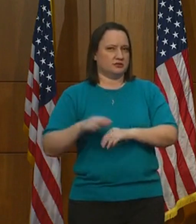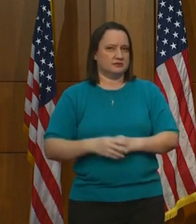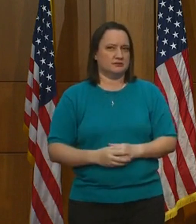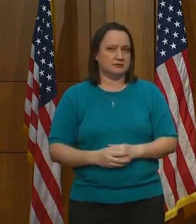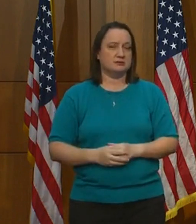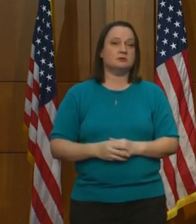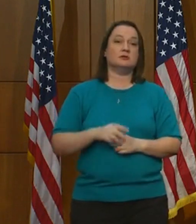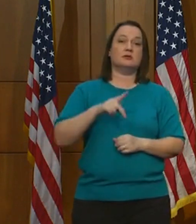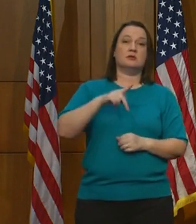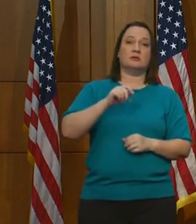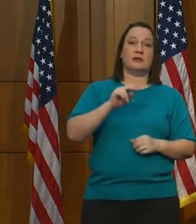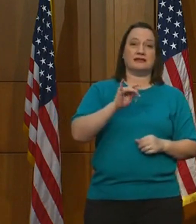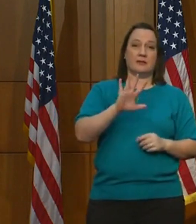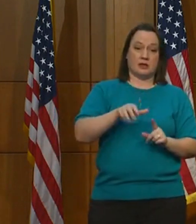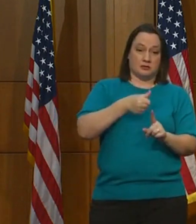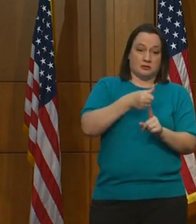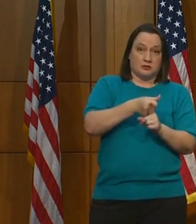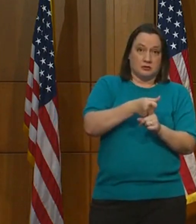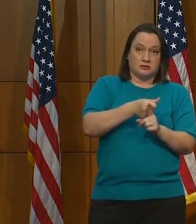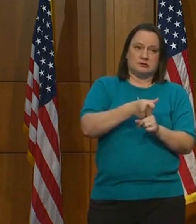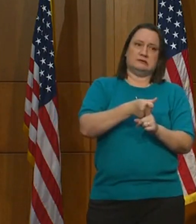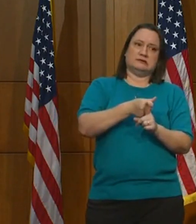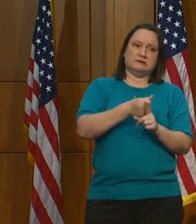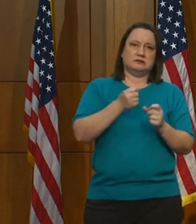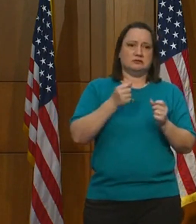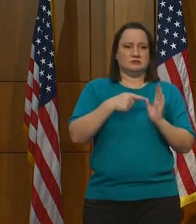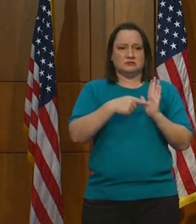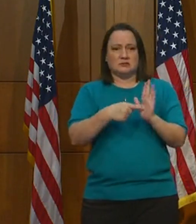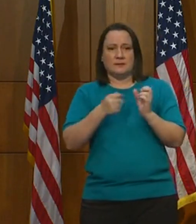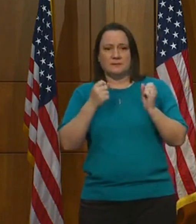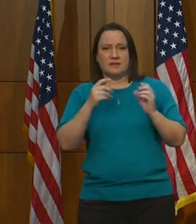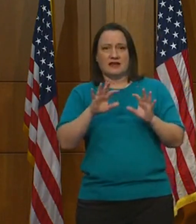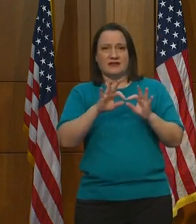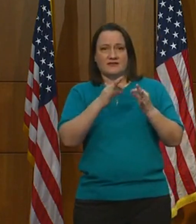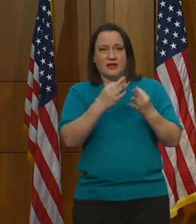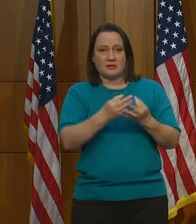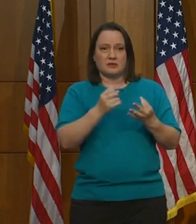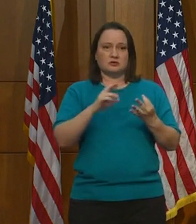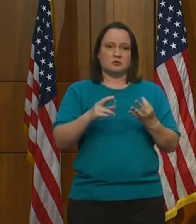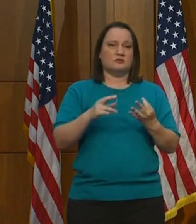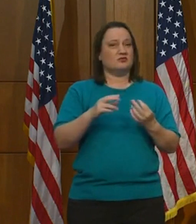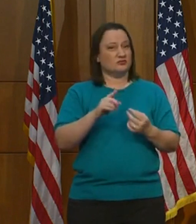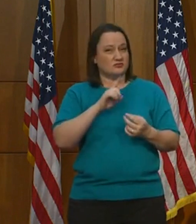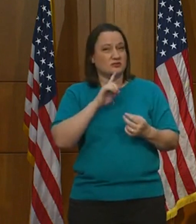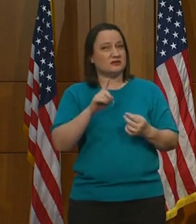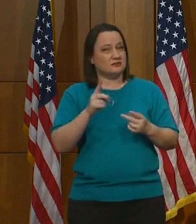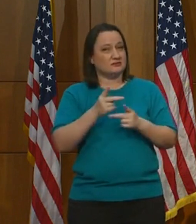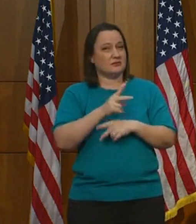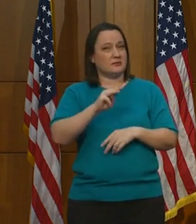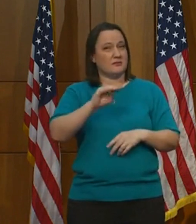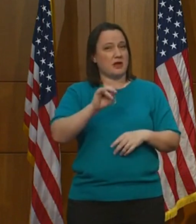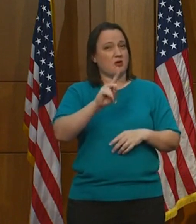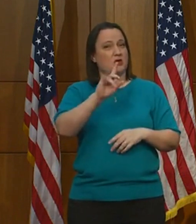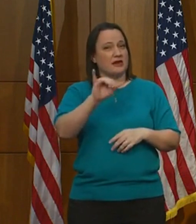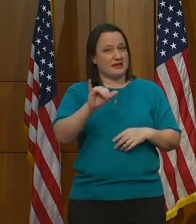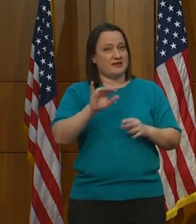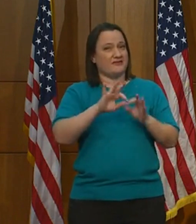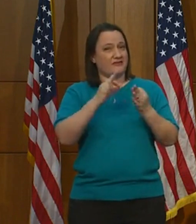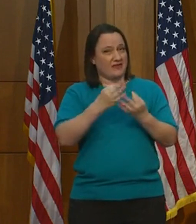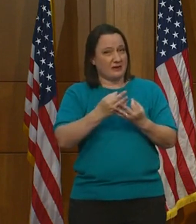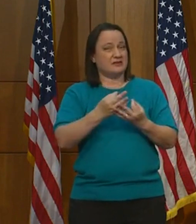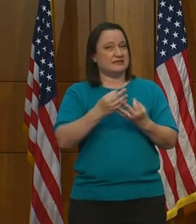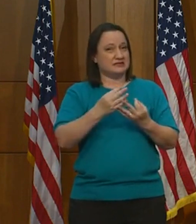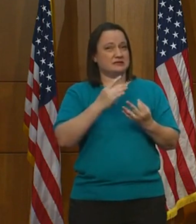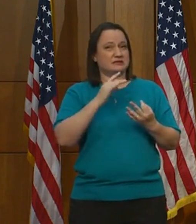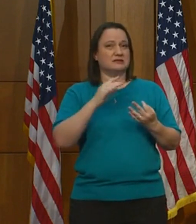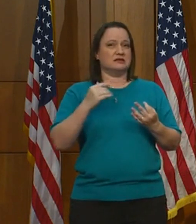many families, especially minority families, are one financial challenge away from an eviction. Early in